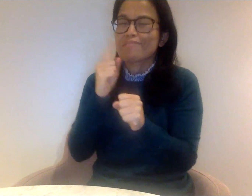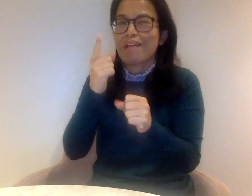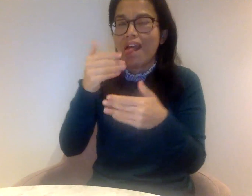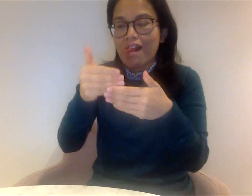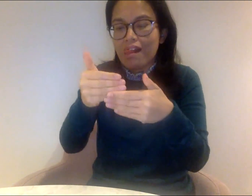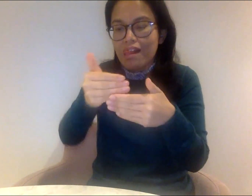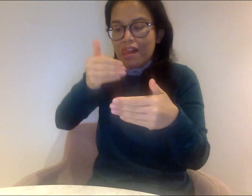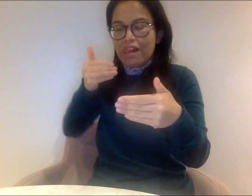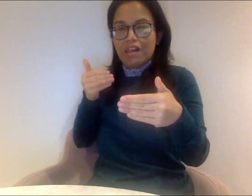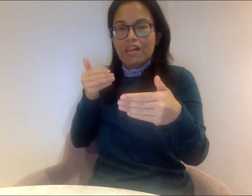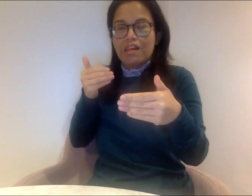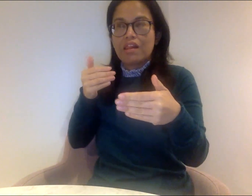case.